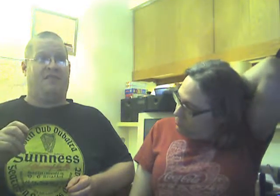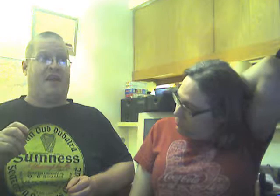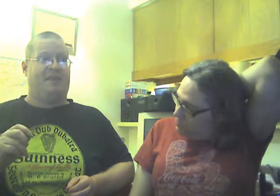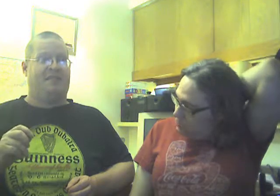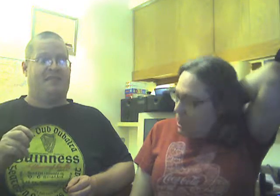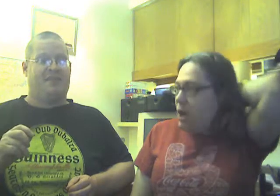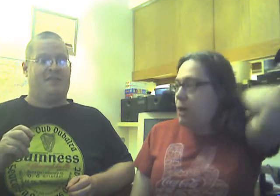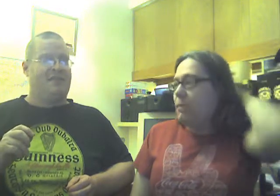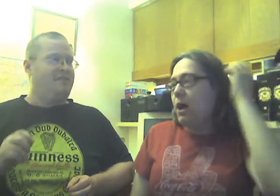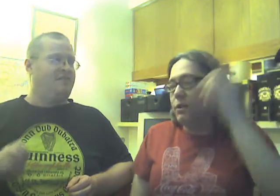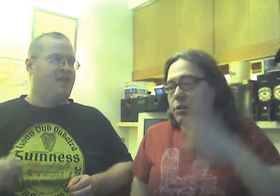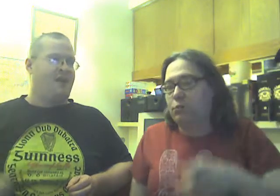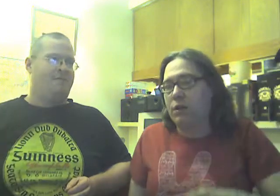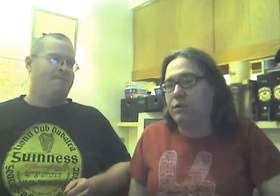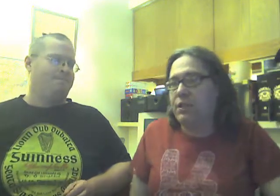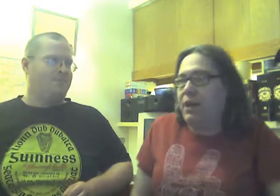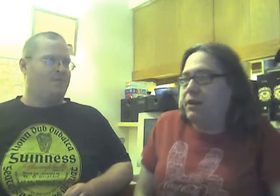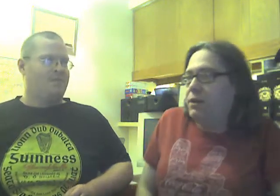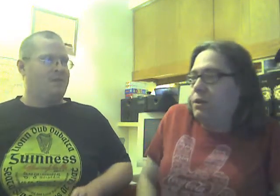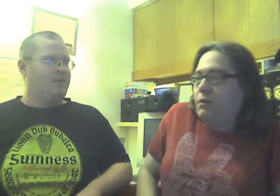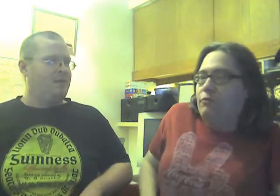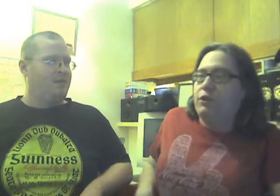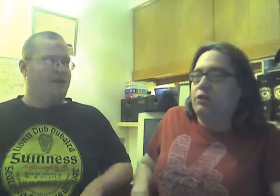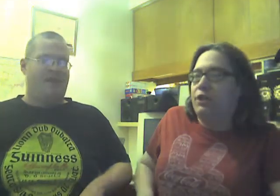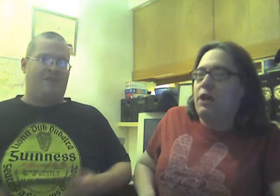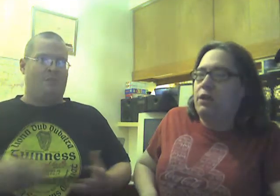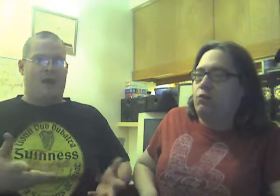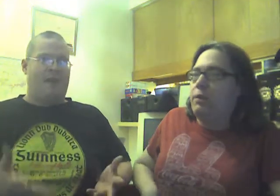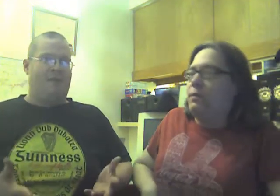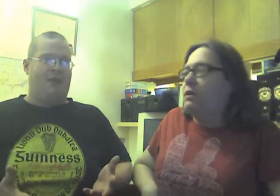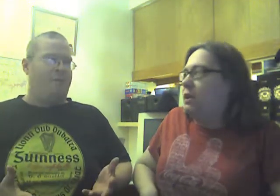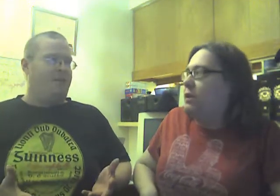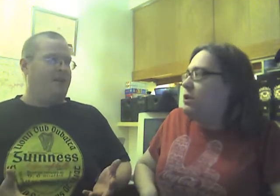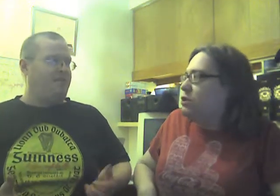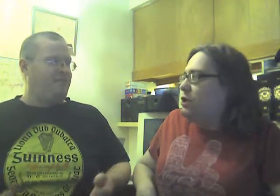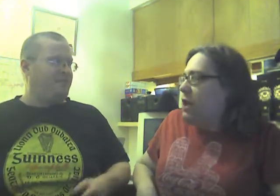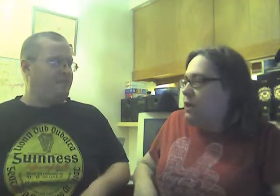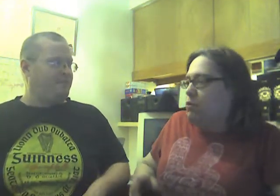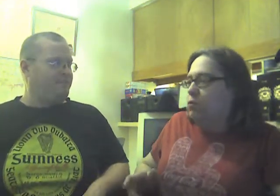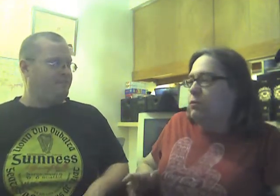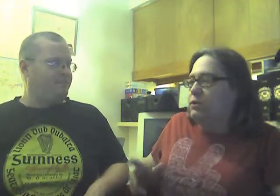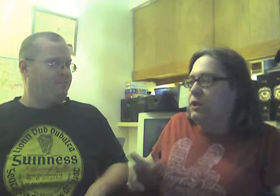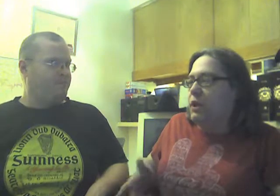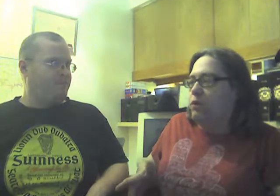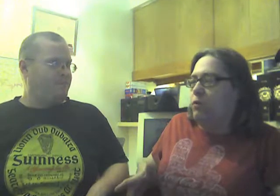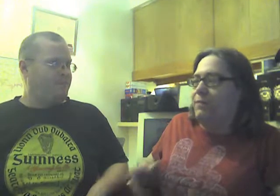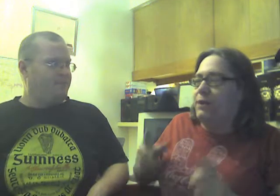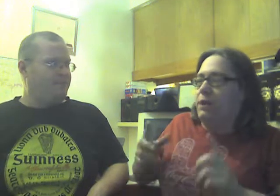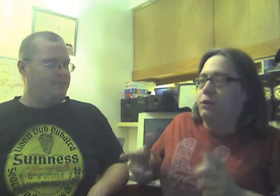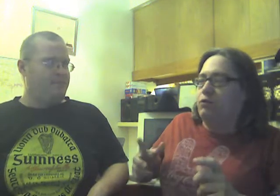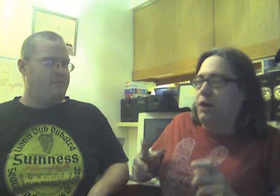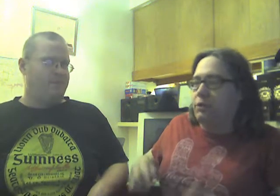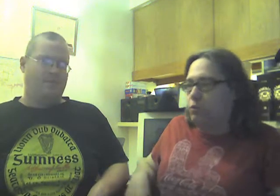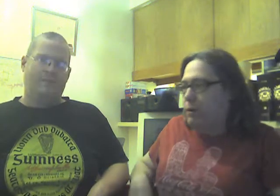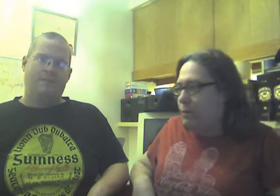his ass. I just want to say for the genetic women and the trans women,